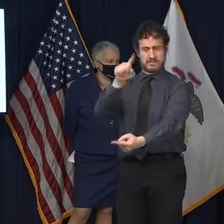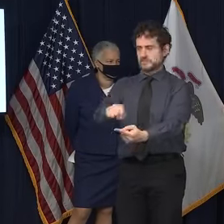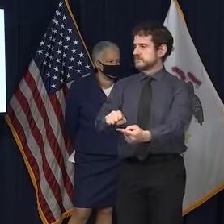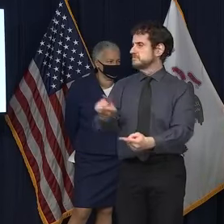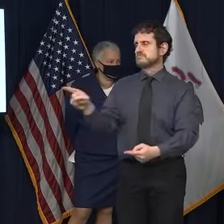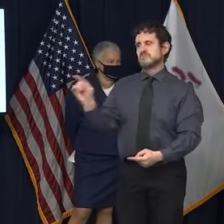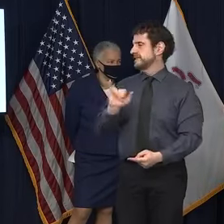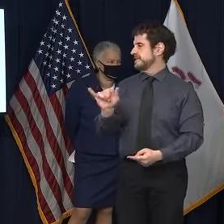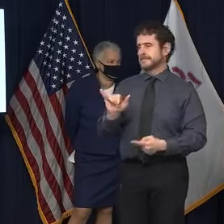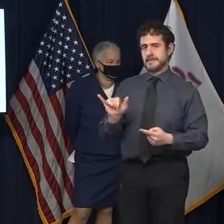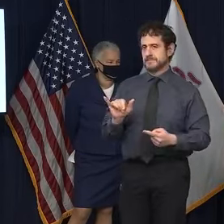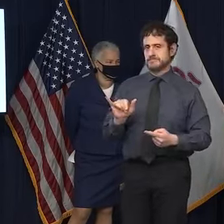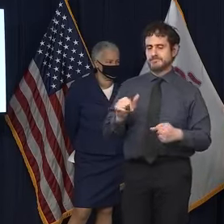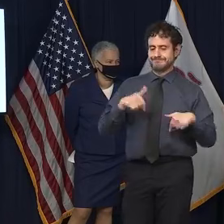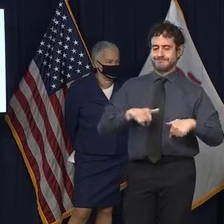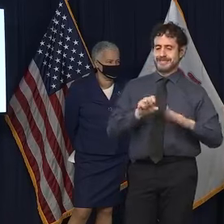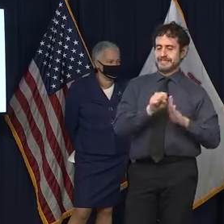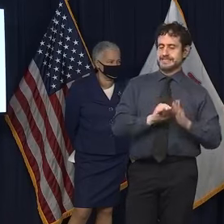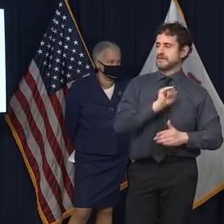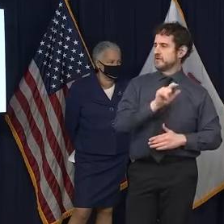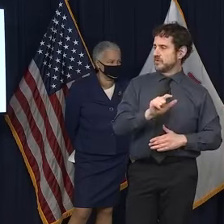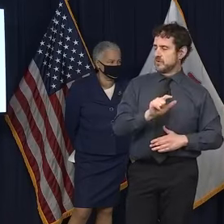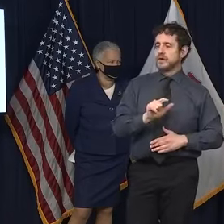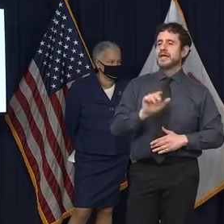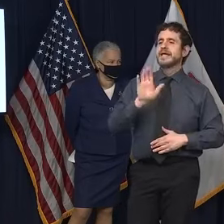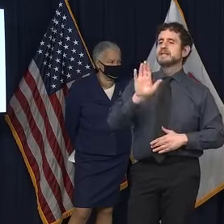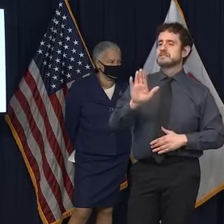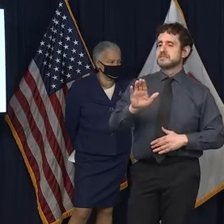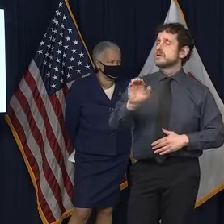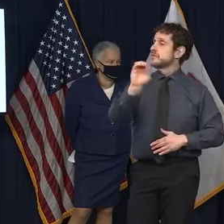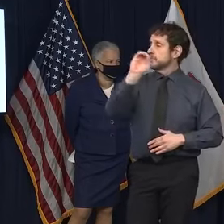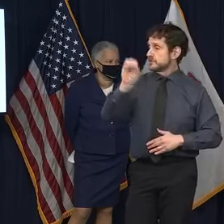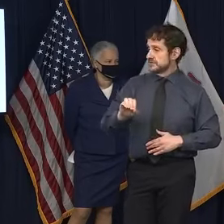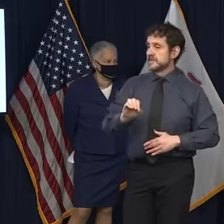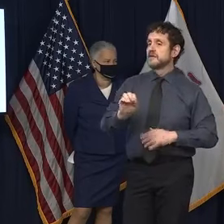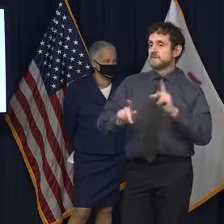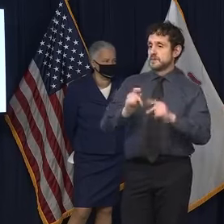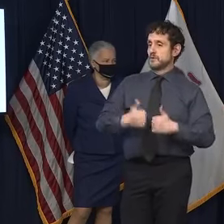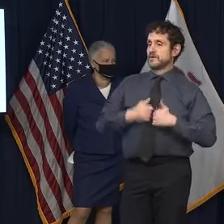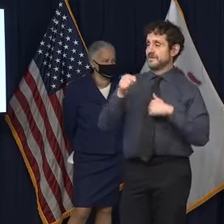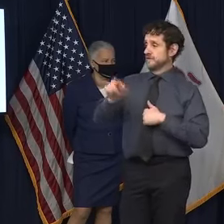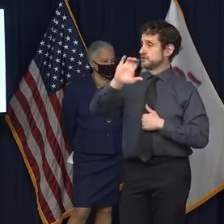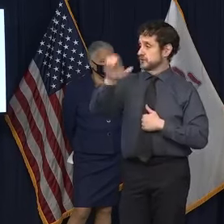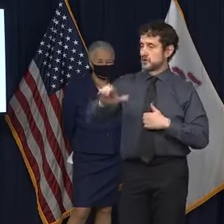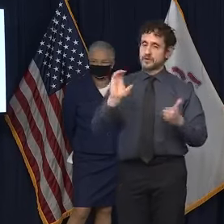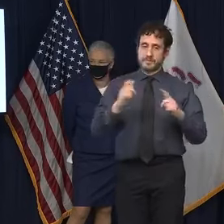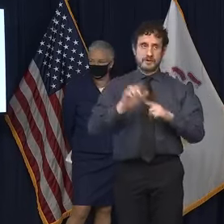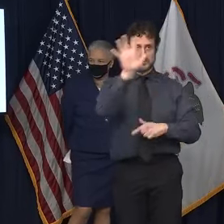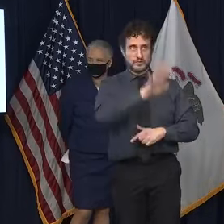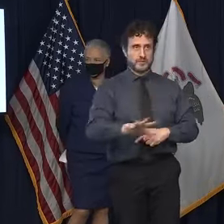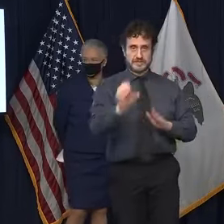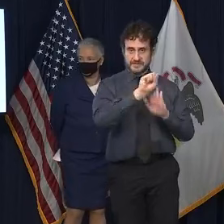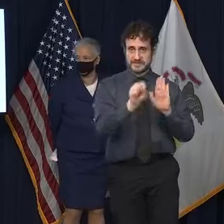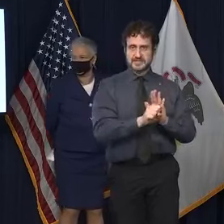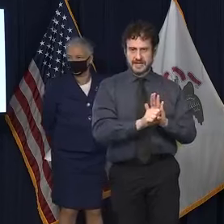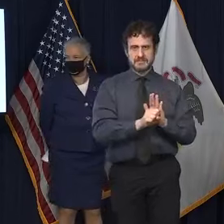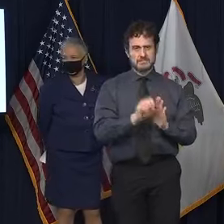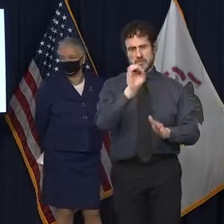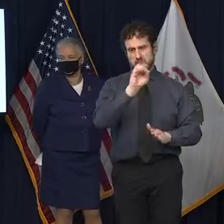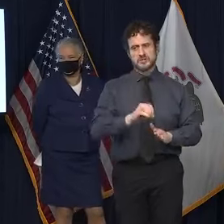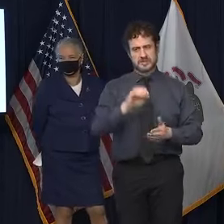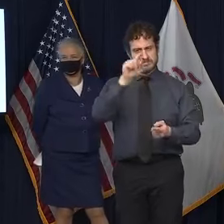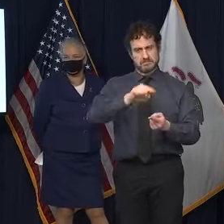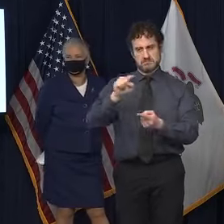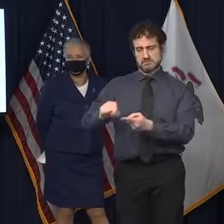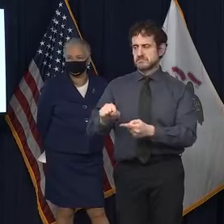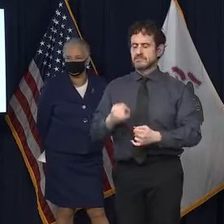it's the same amount. Um, it's all done in a proportionate population, proportionate basis. Uh, Dan Petrella at the Tribune looks like he's